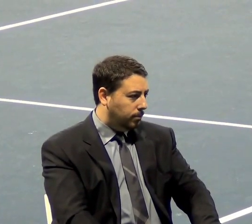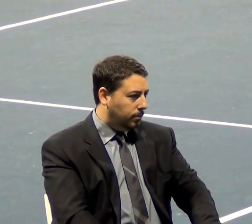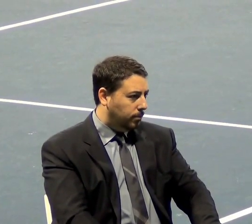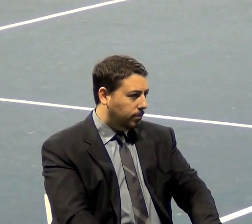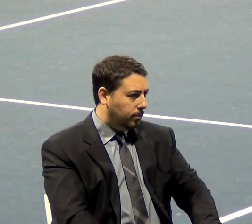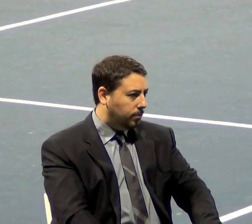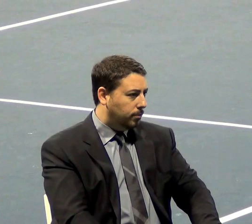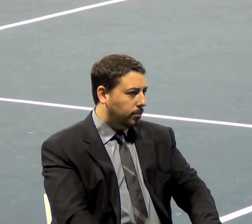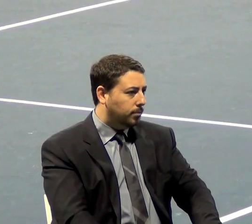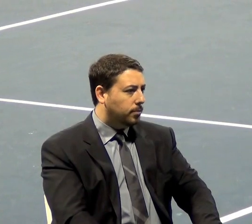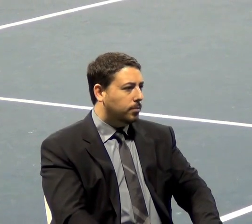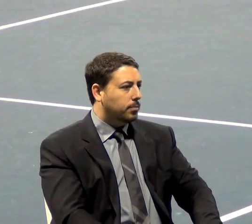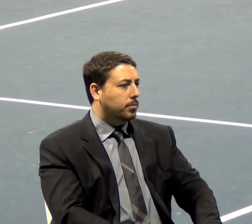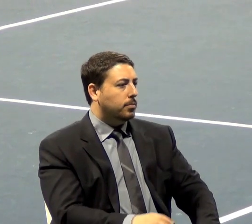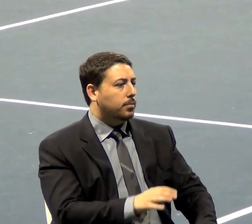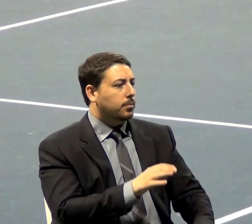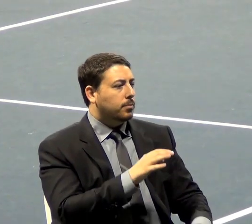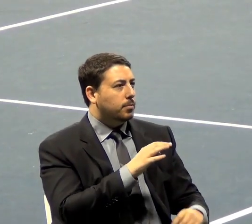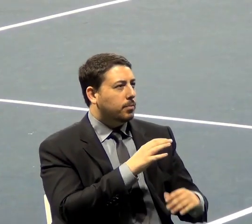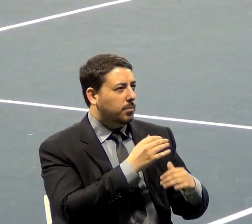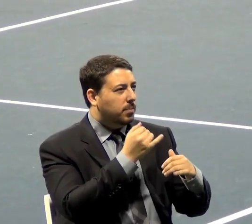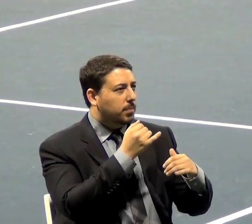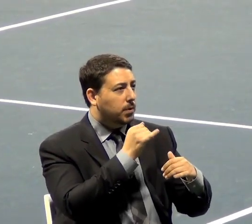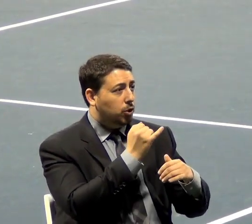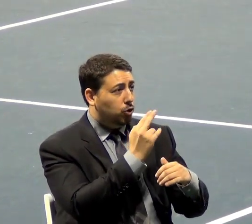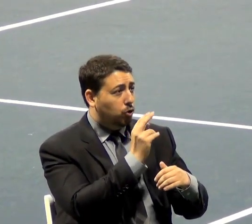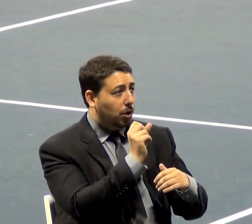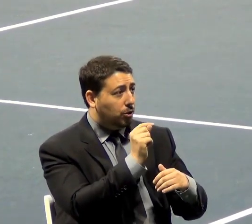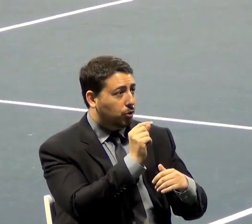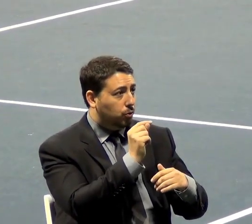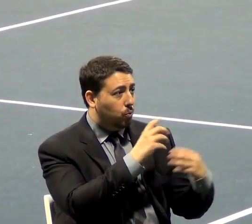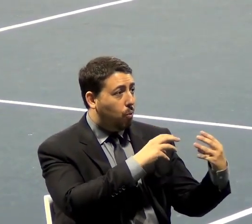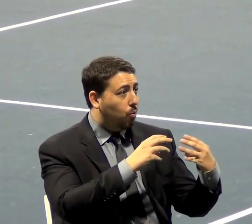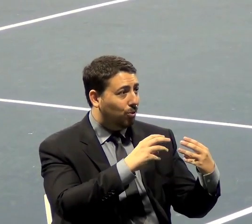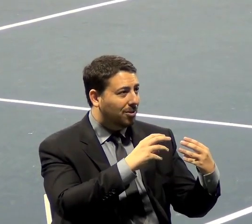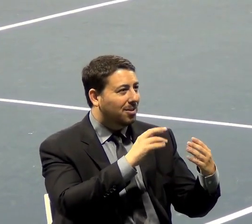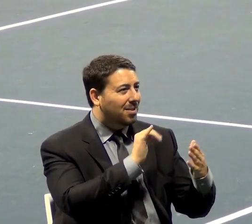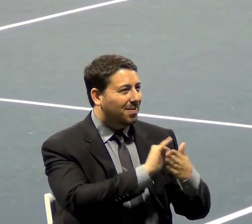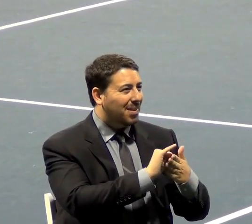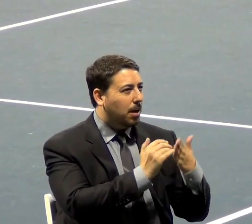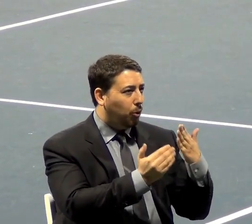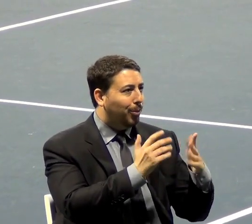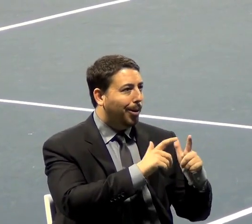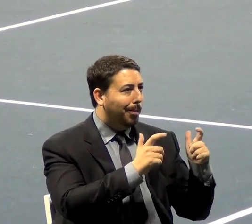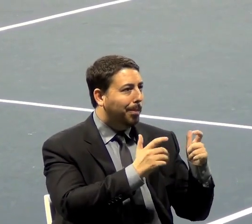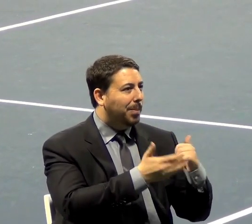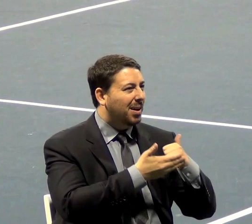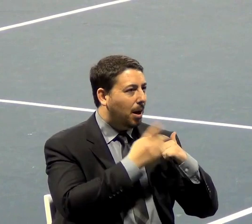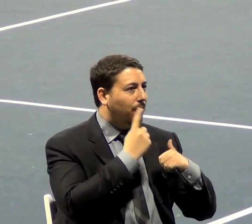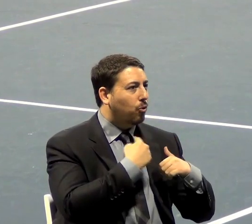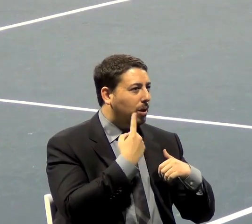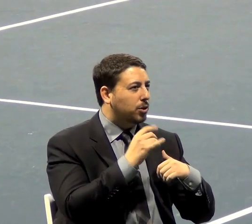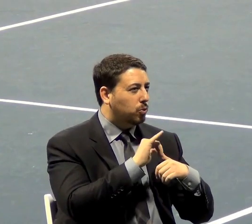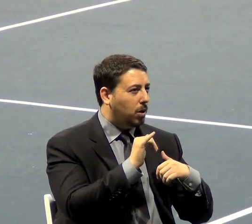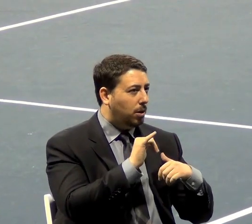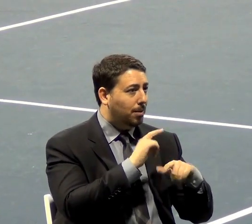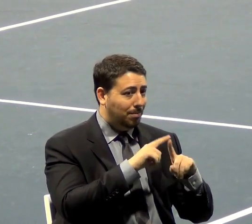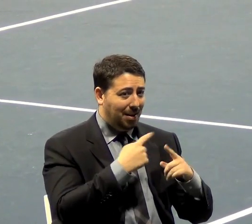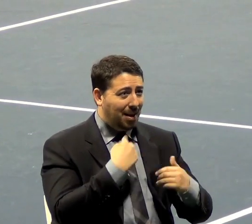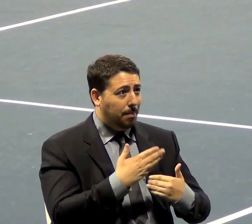Following the just war principles also might be a big help to us. But you know, when I made this suggestion, the reaction wasn't the same as I get here.